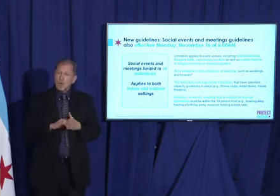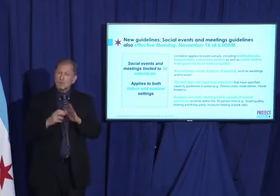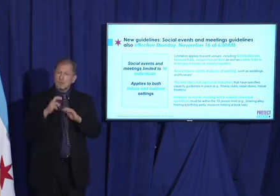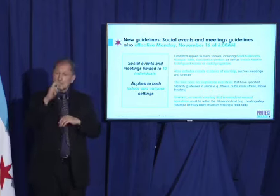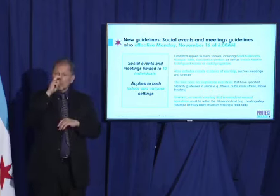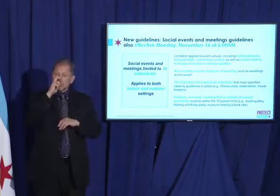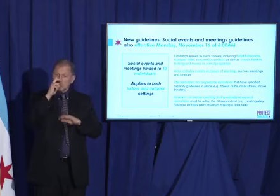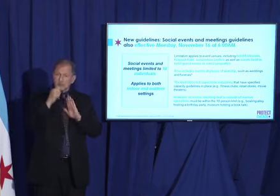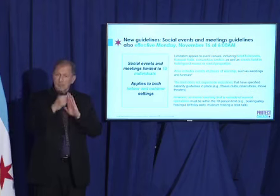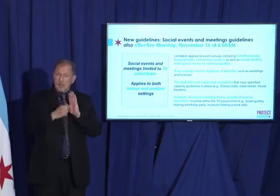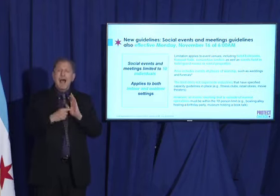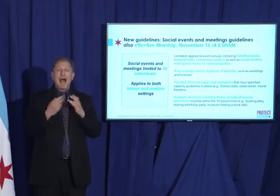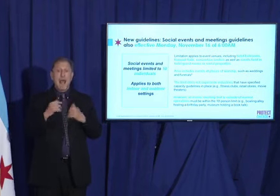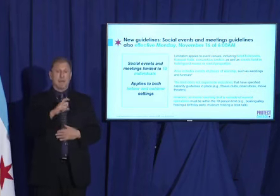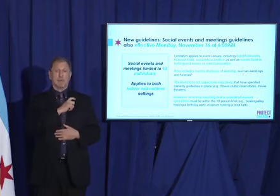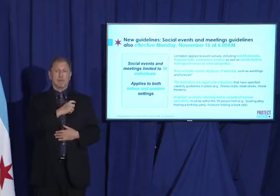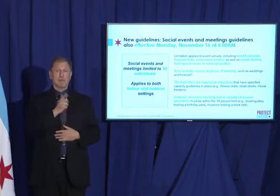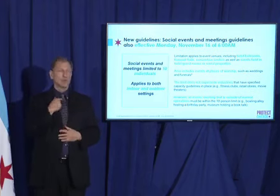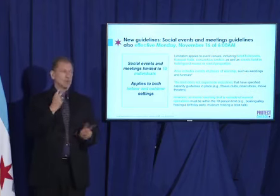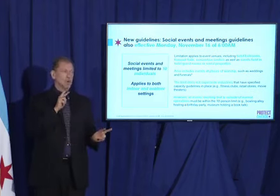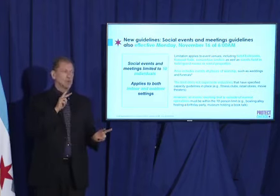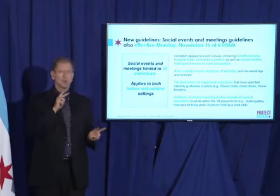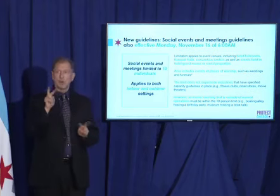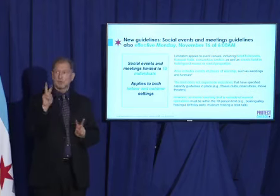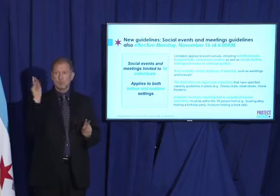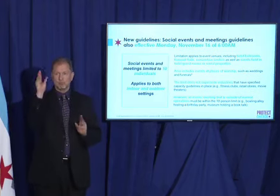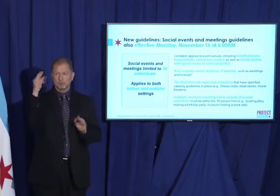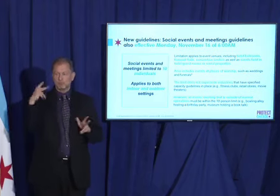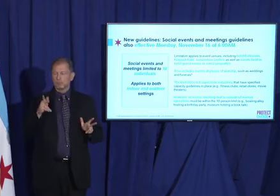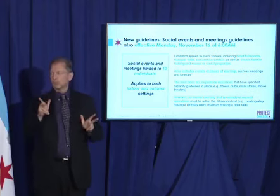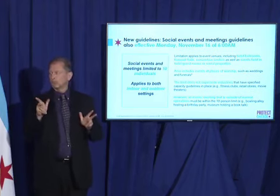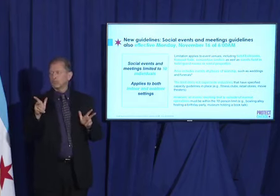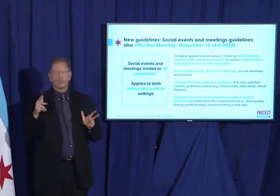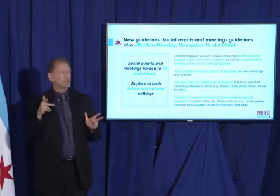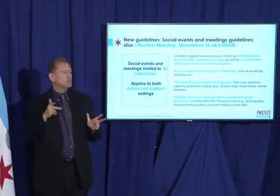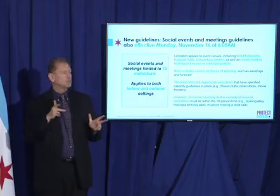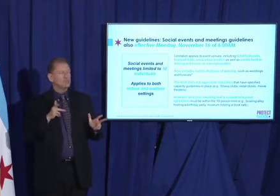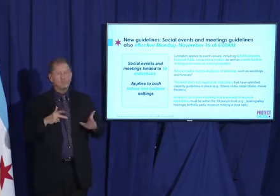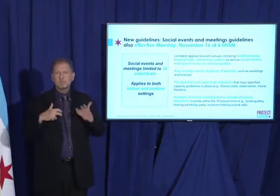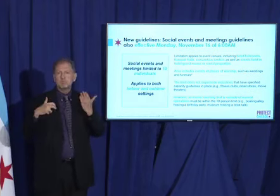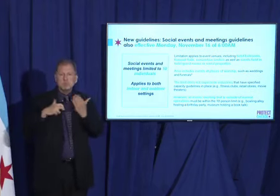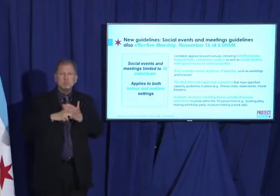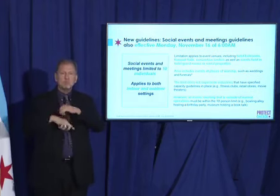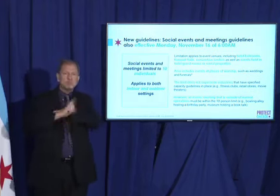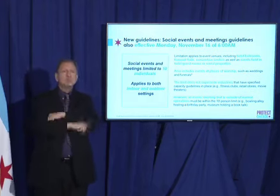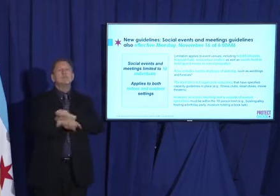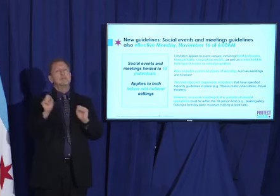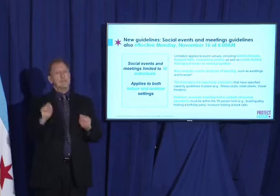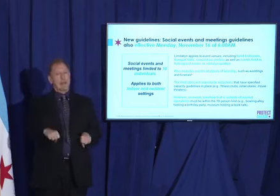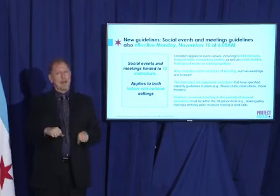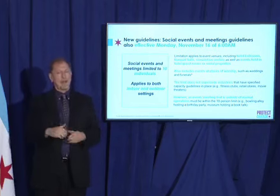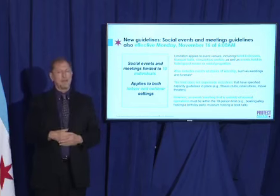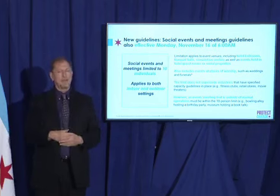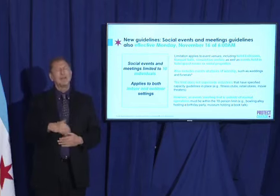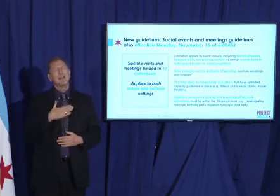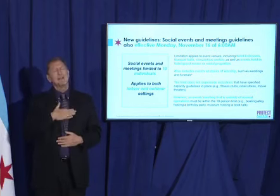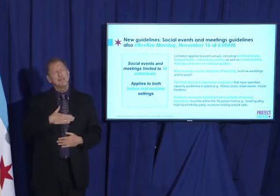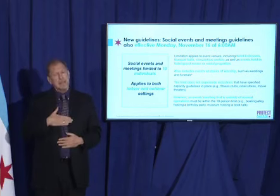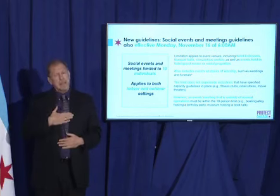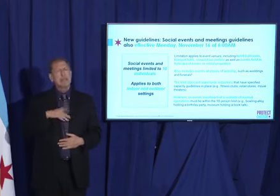our enforcement. I want to add this point loud and clear. Please, follow the rules.